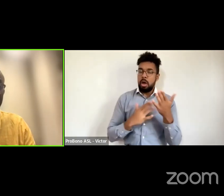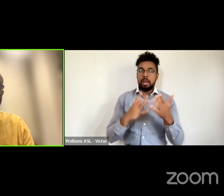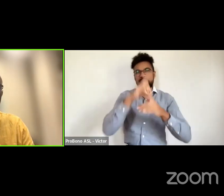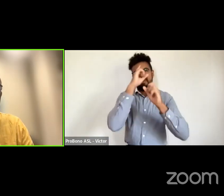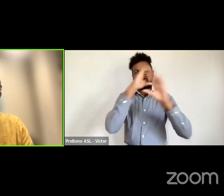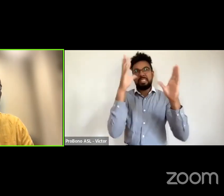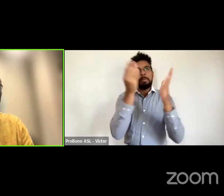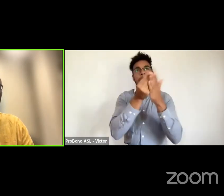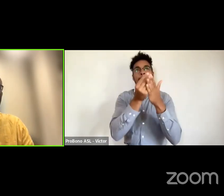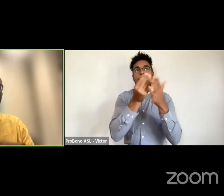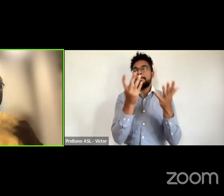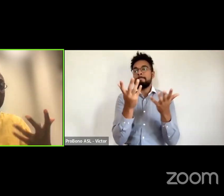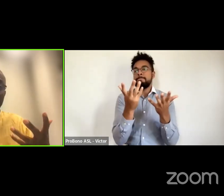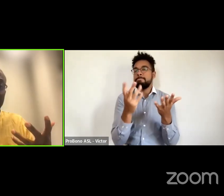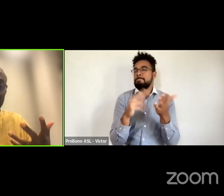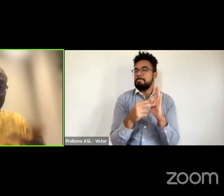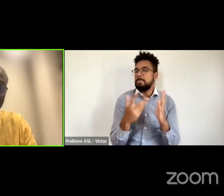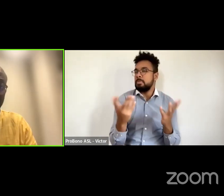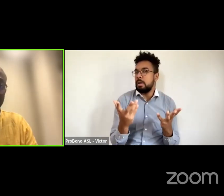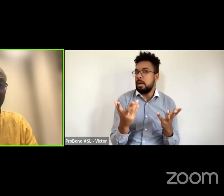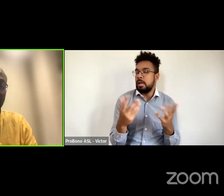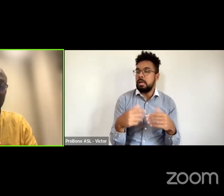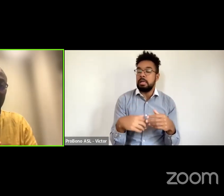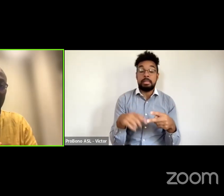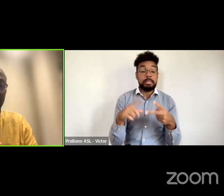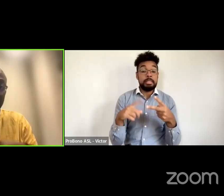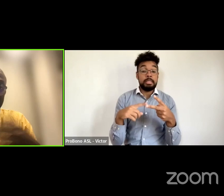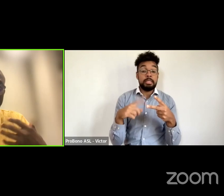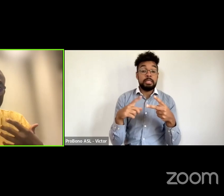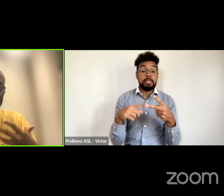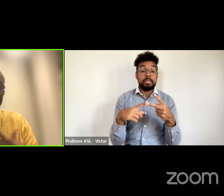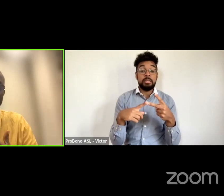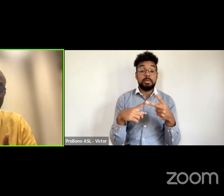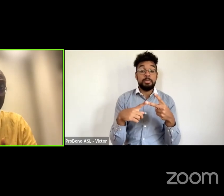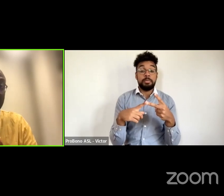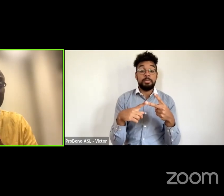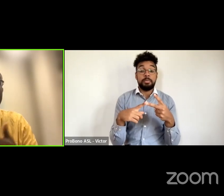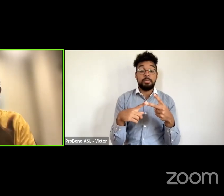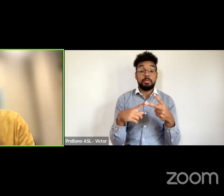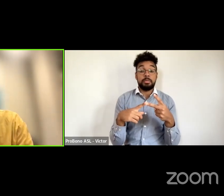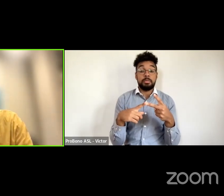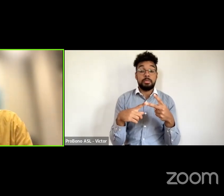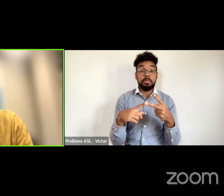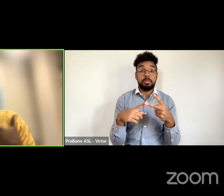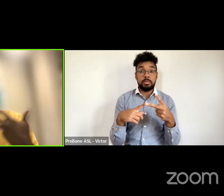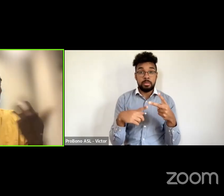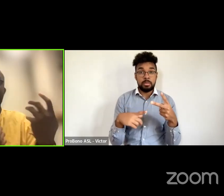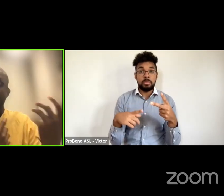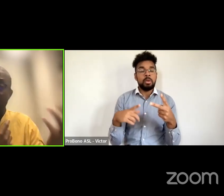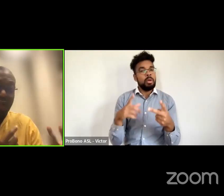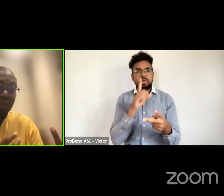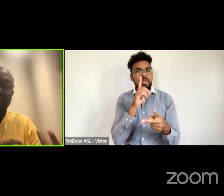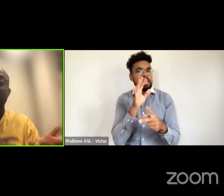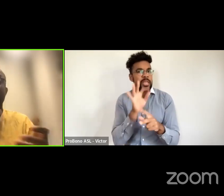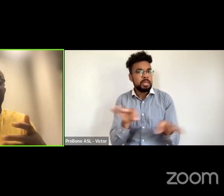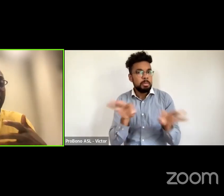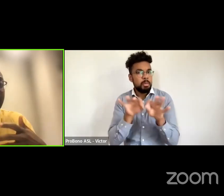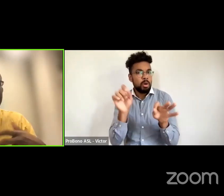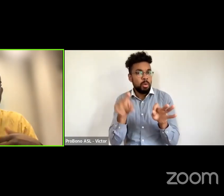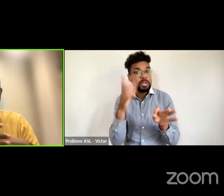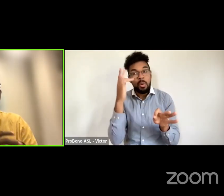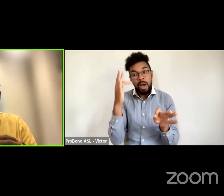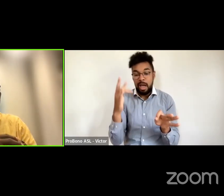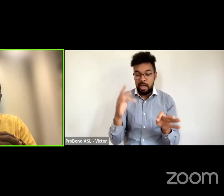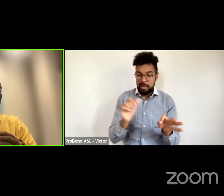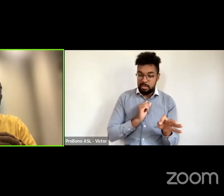right because we we the so what question is critical um for us as performers as a producer as a director as a